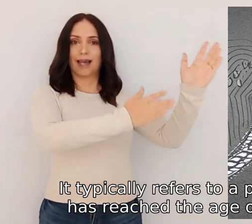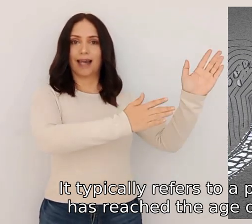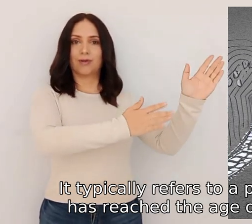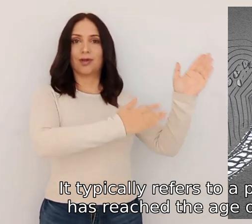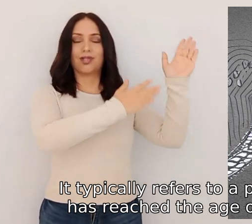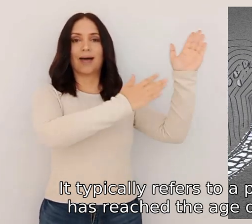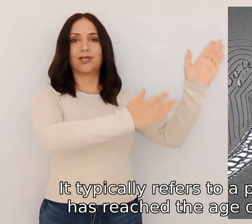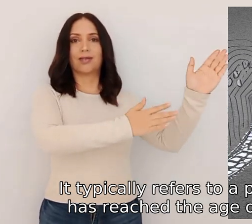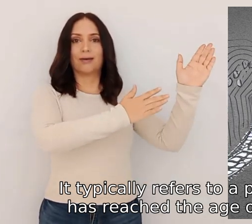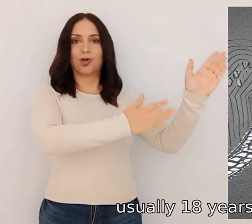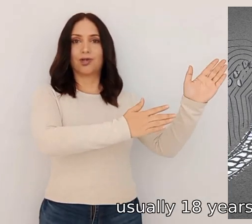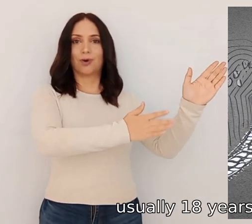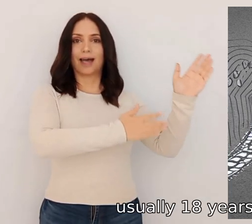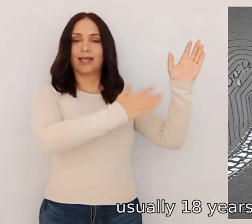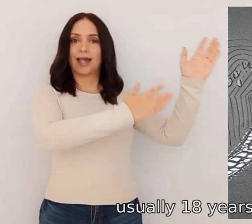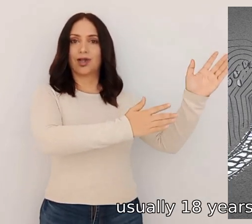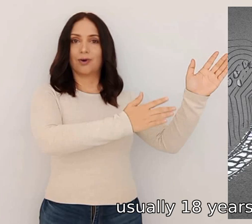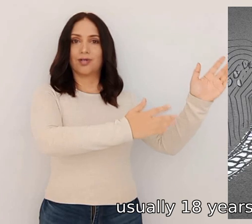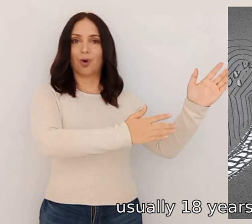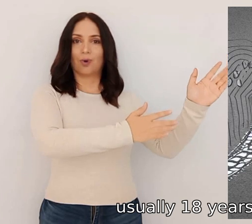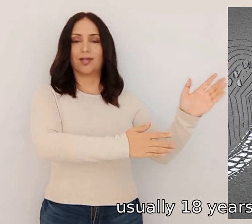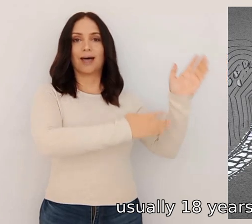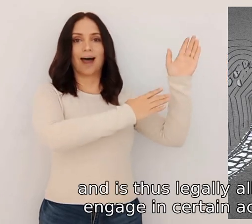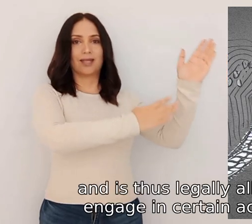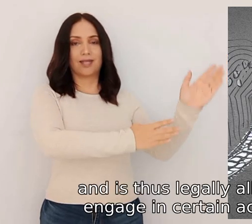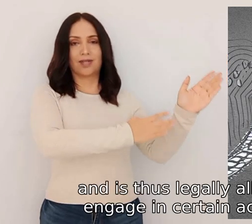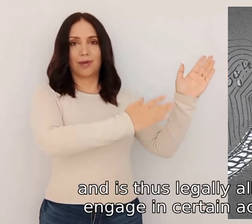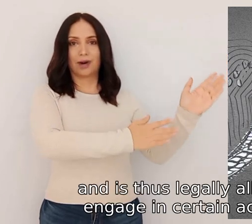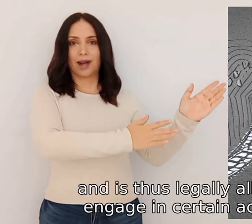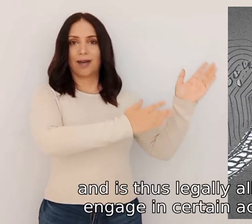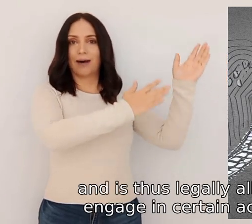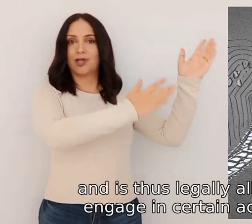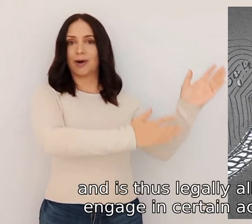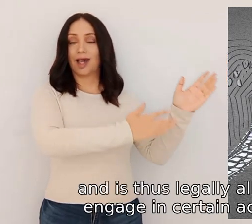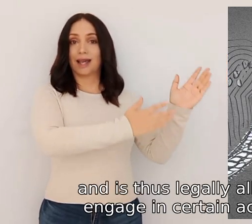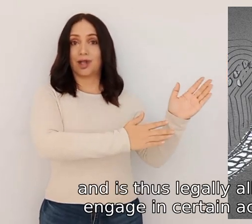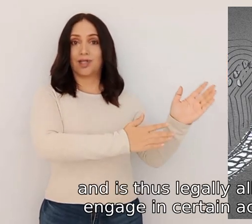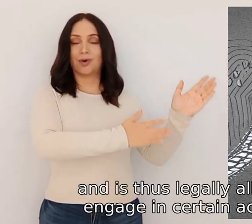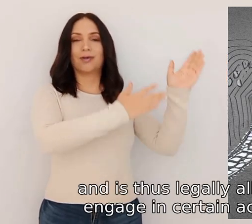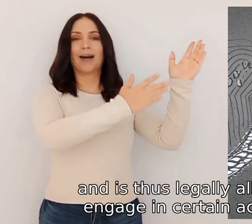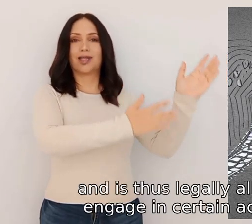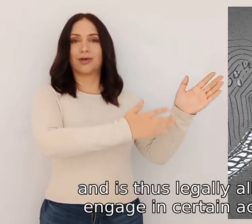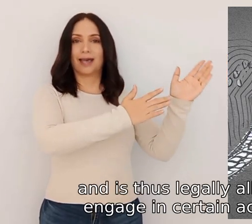the age of consent usually eighteen years old and is thus legally allowed to engage in certain activities